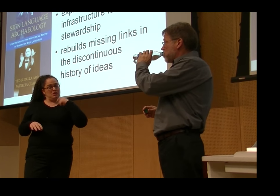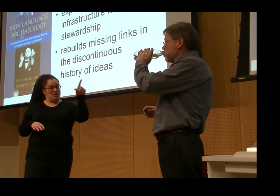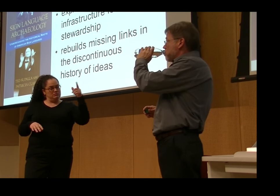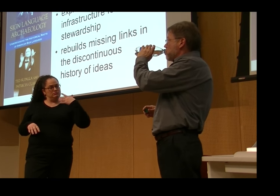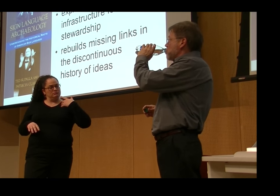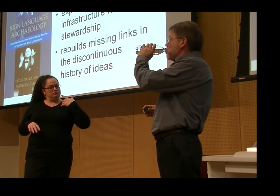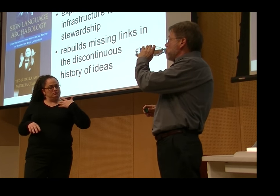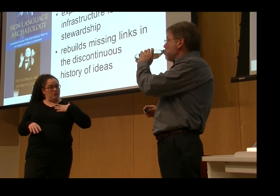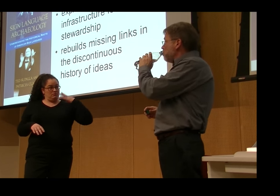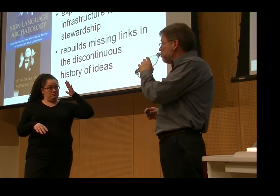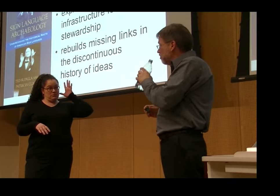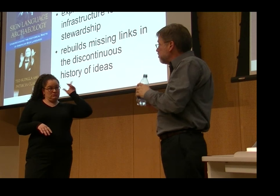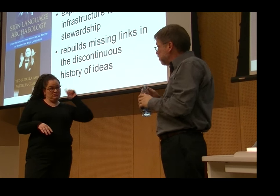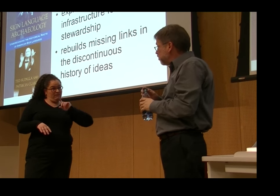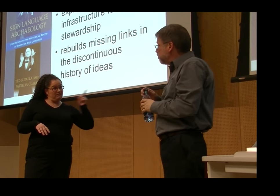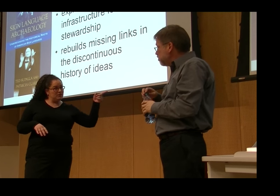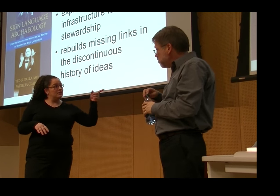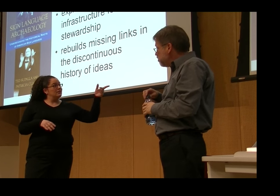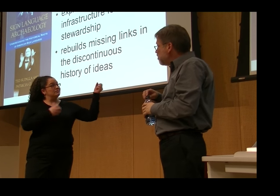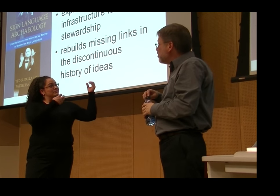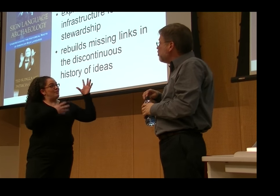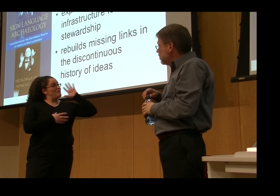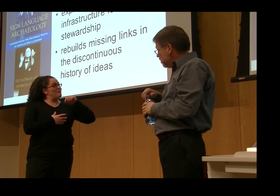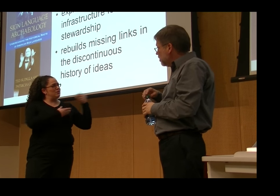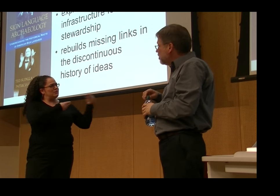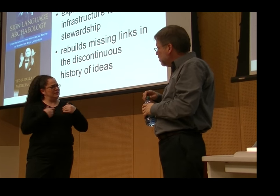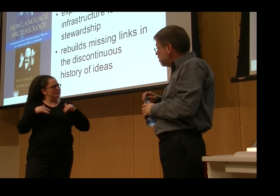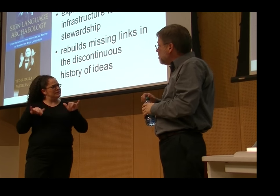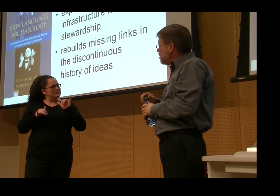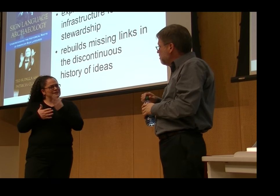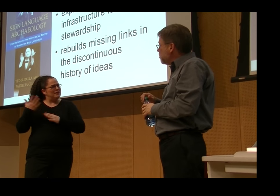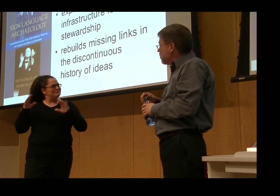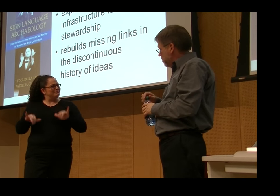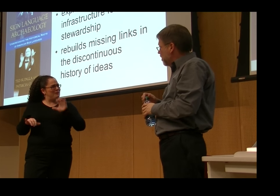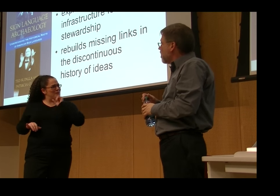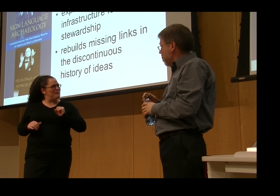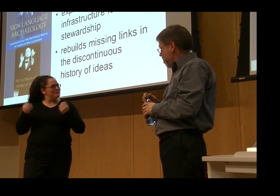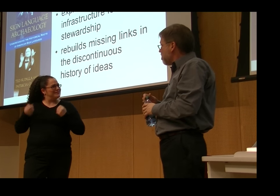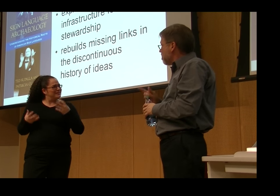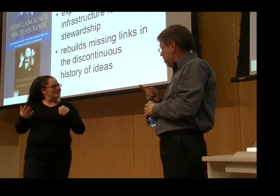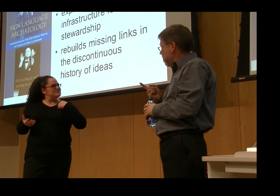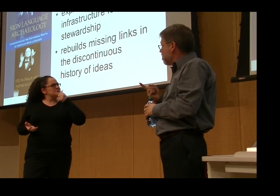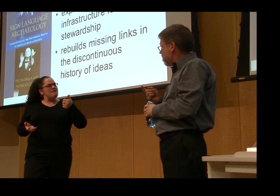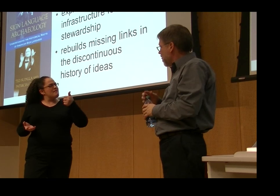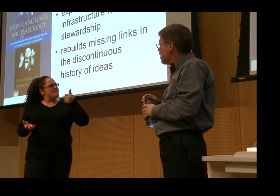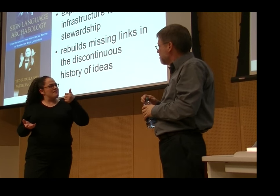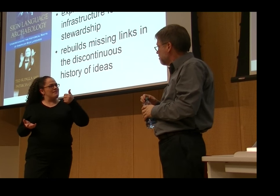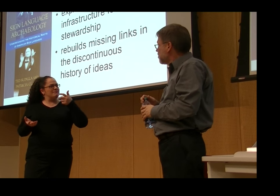about how you decided how to outline the cohorts. So you have,